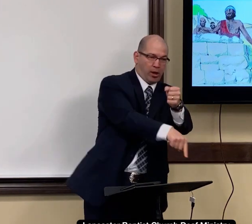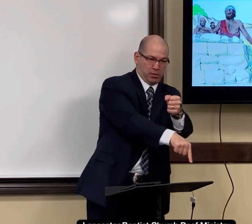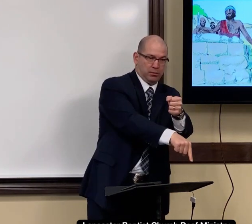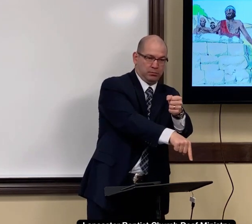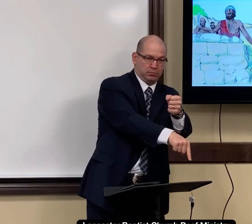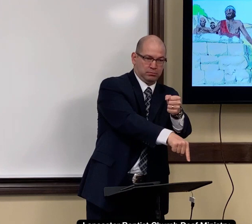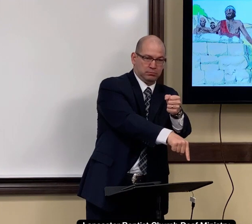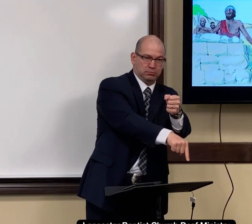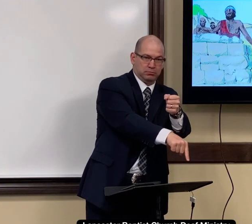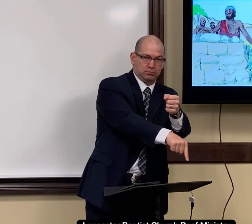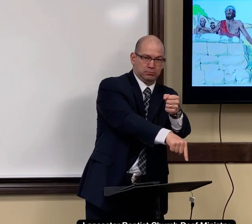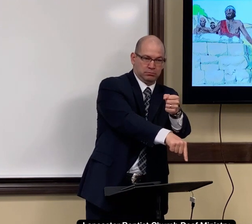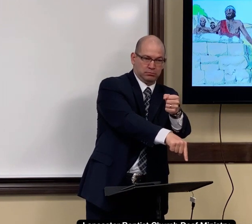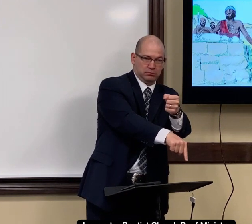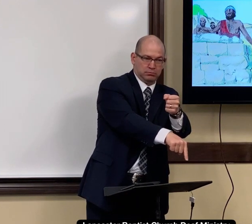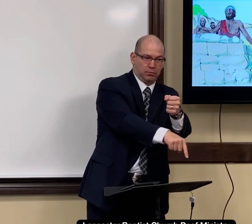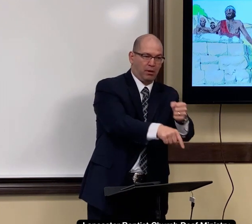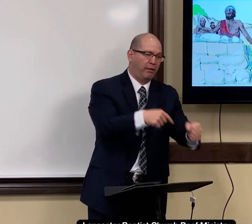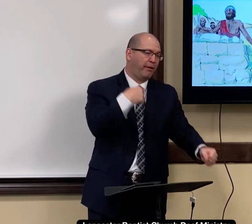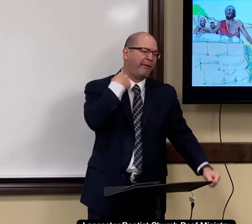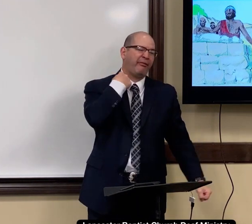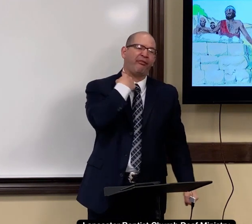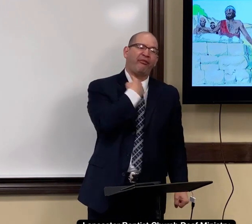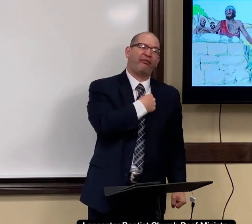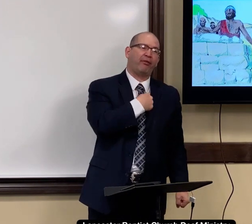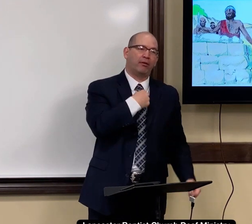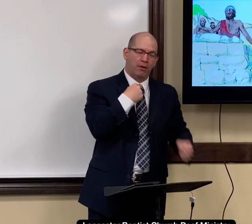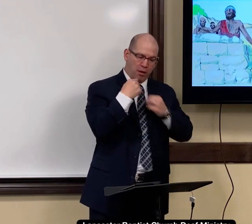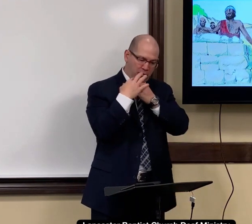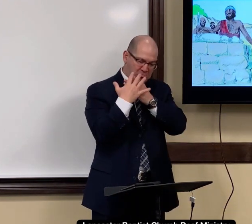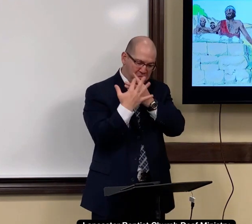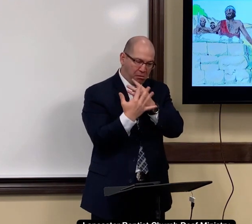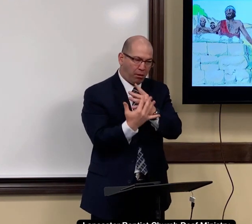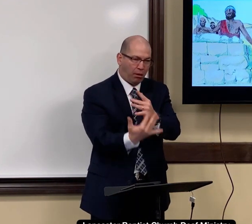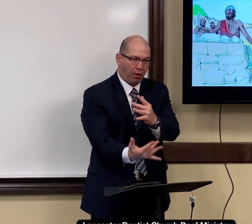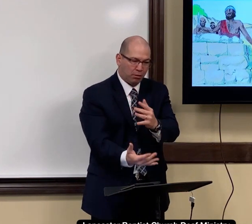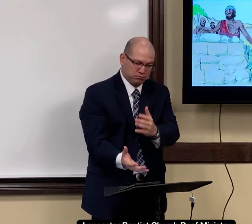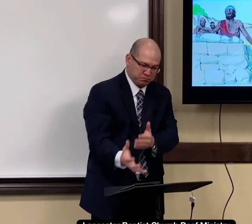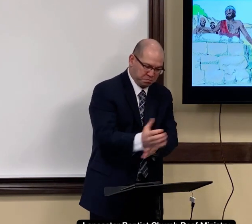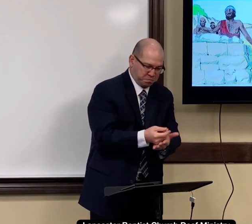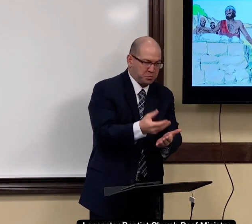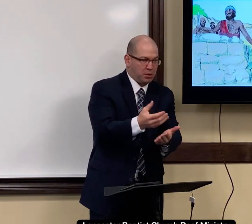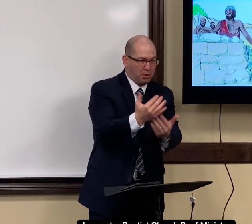and that night that they would kill it and gather the blood